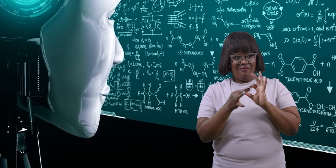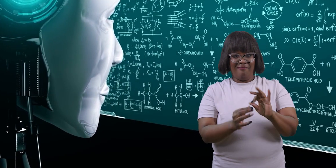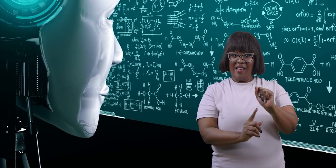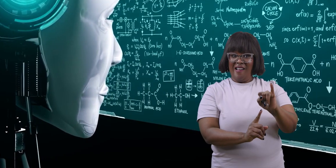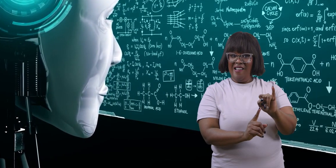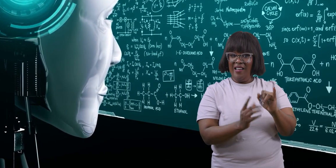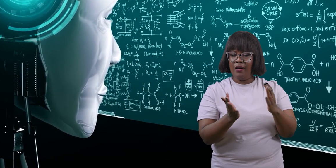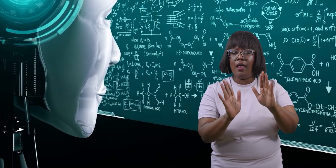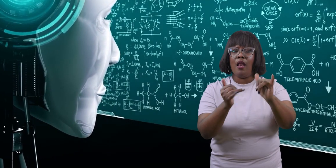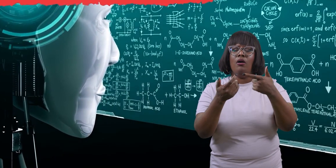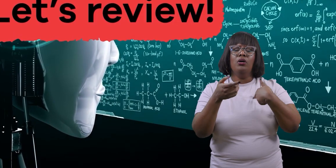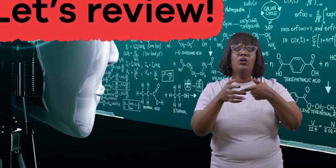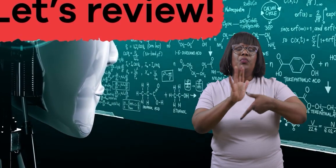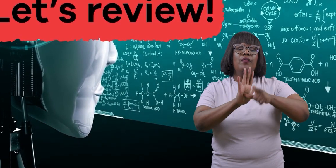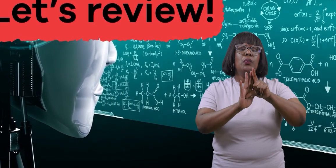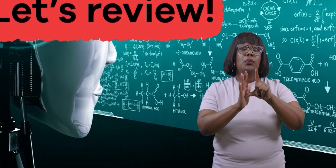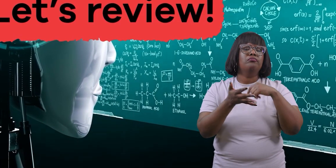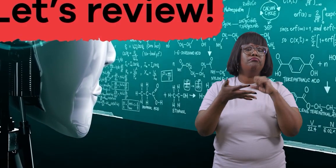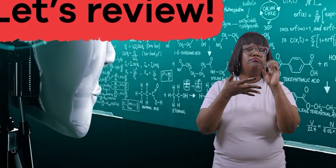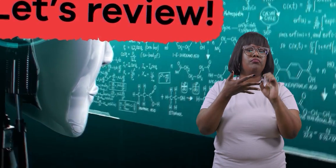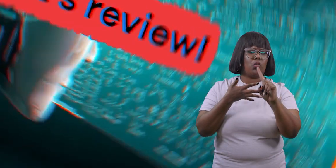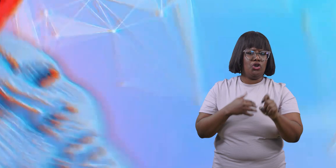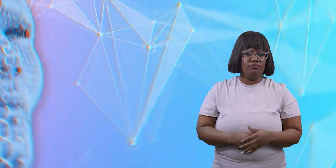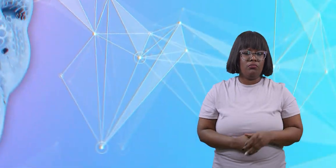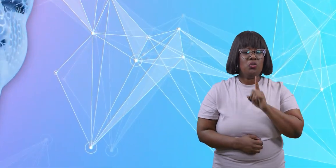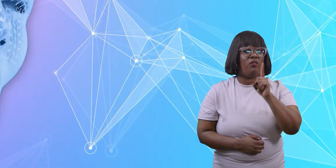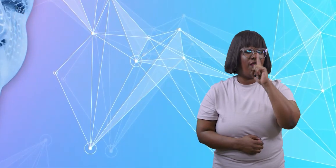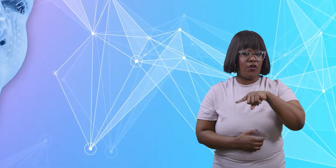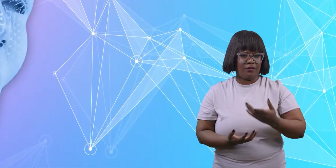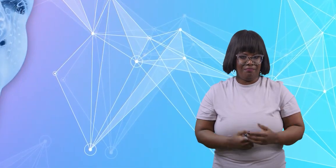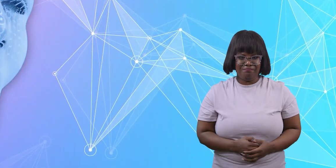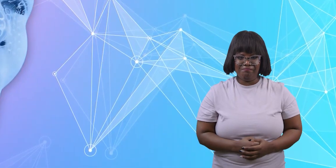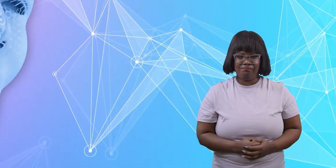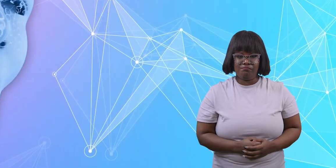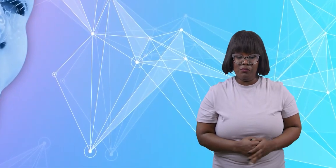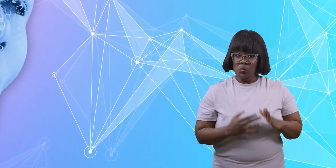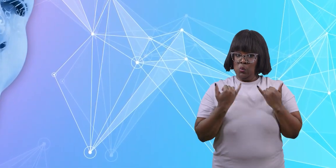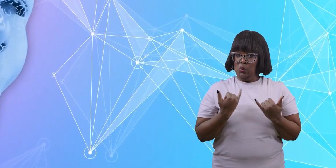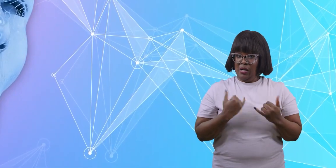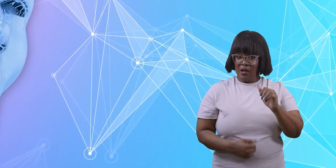about AI. Here are some questions to review. True or false? As of today,